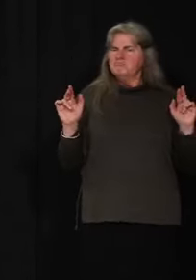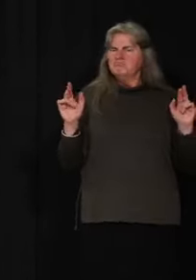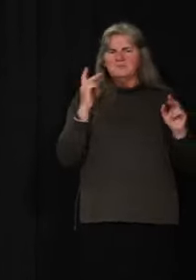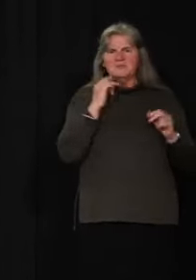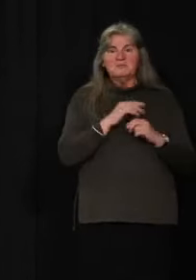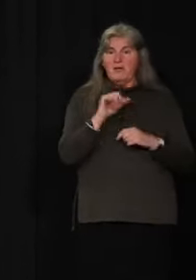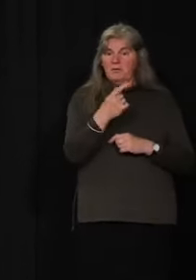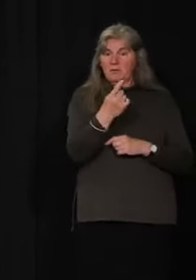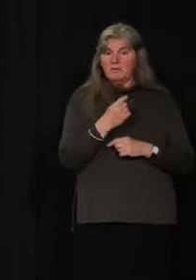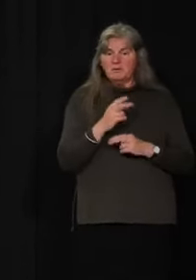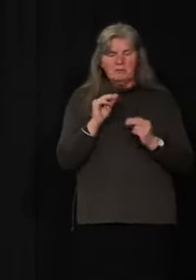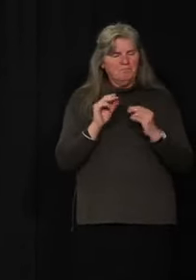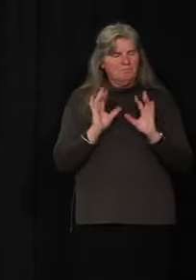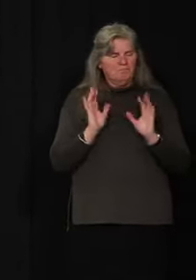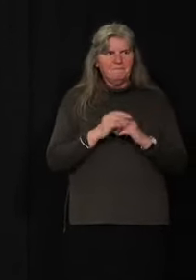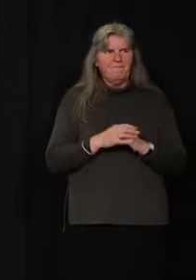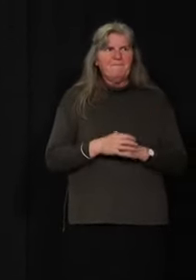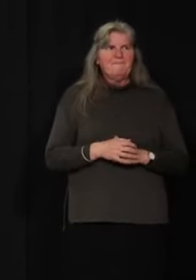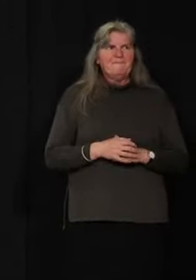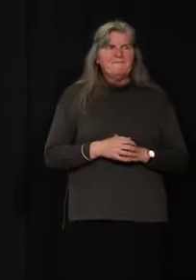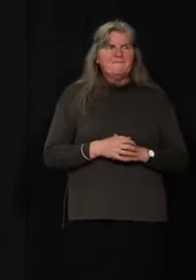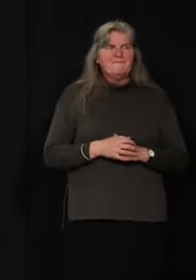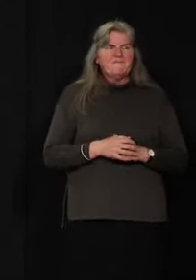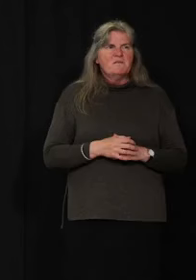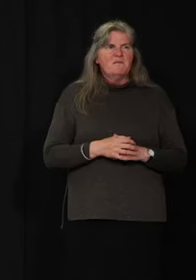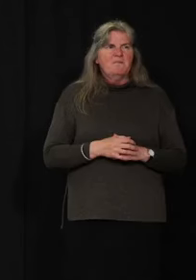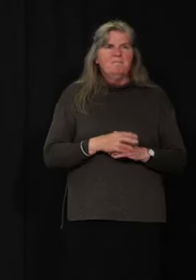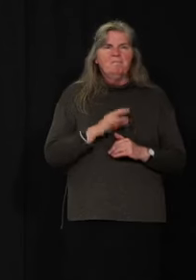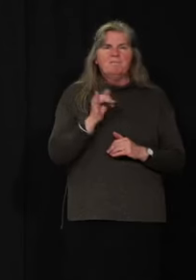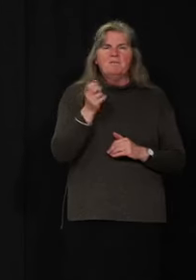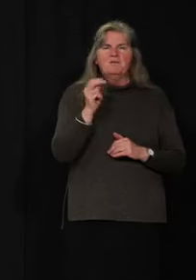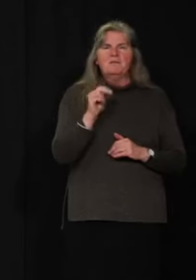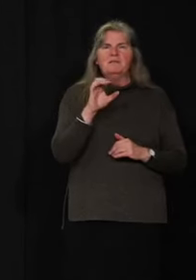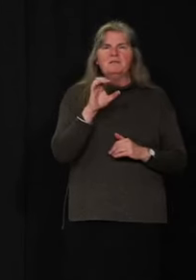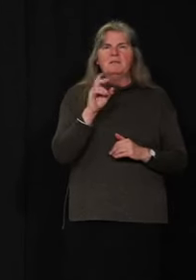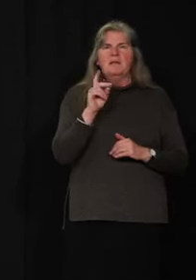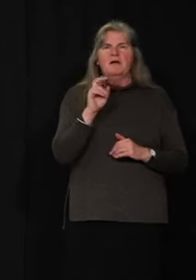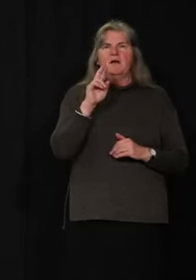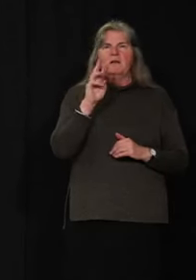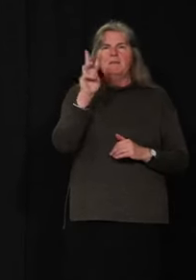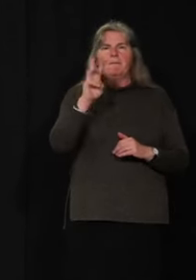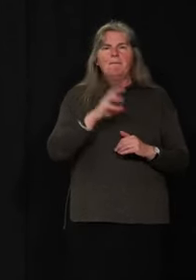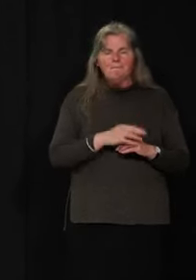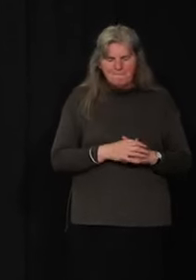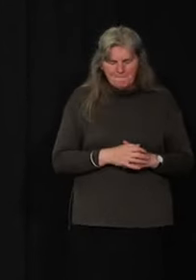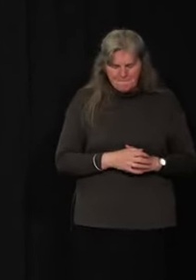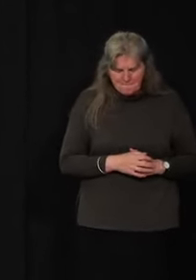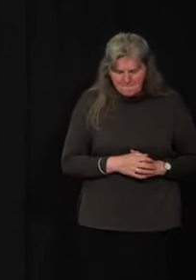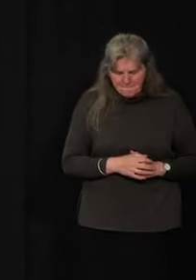I do not. Thank you. Thanks, Gord. We'll now move to John CKRW. Go ahead, John.